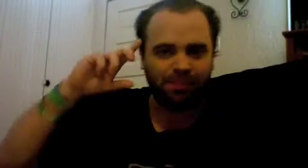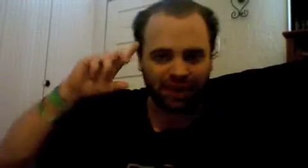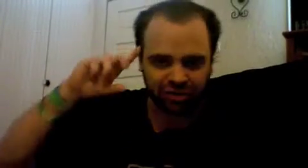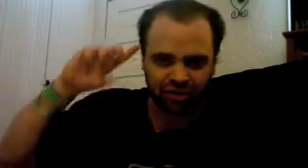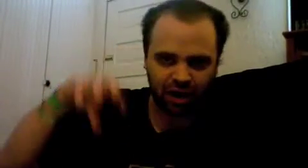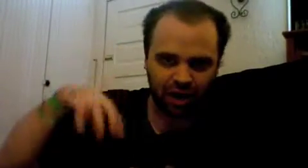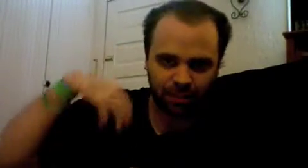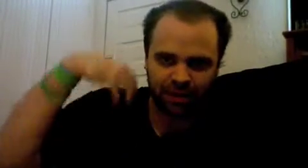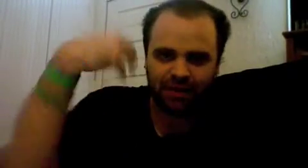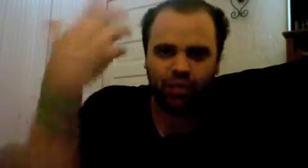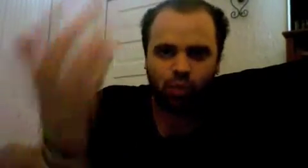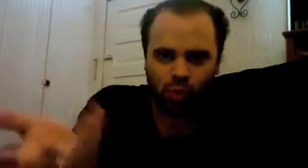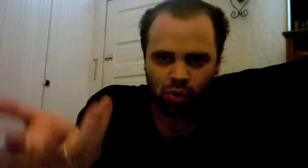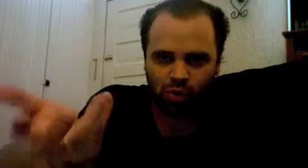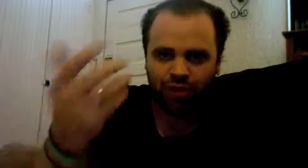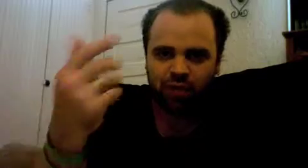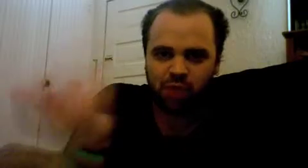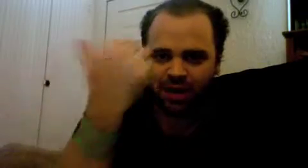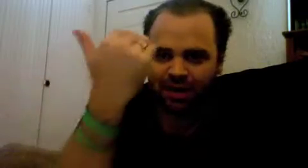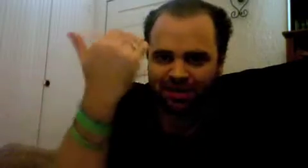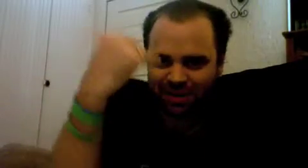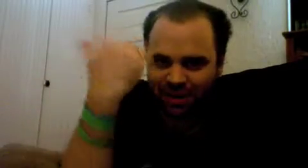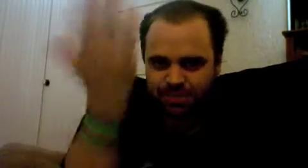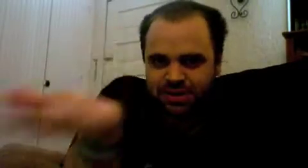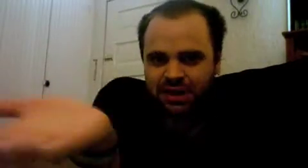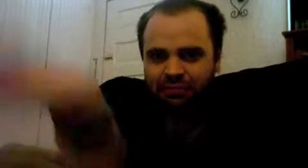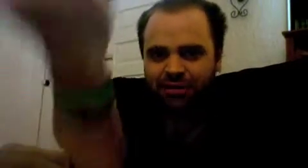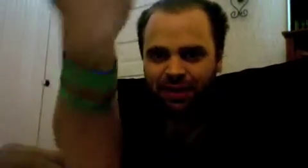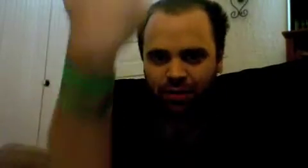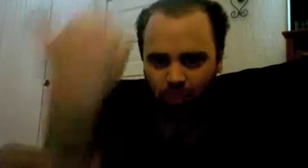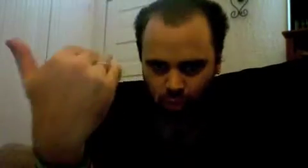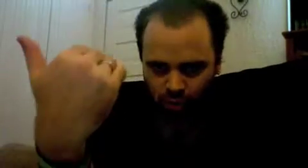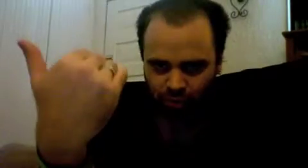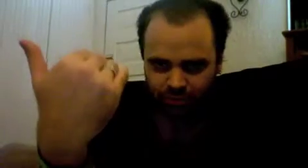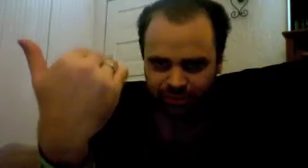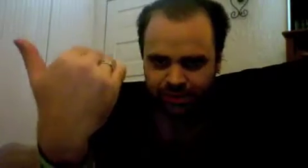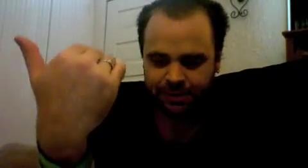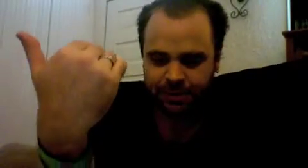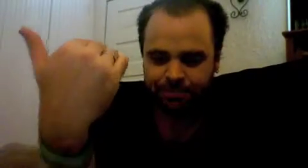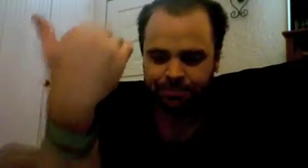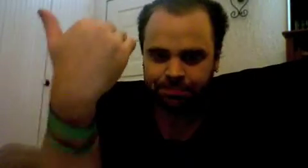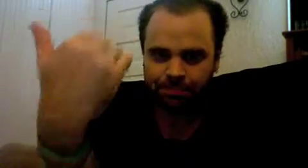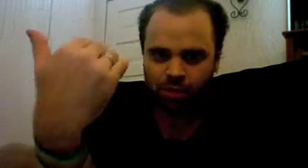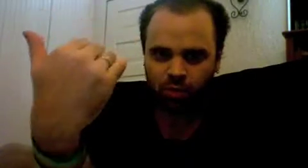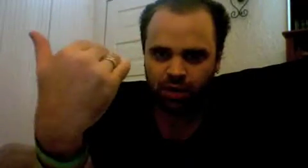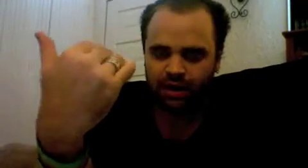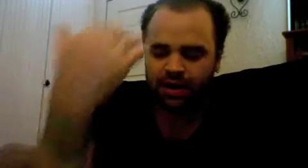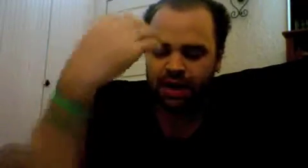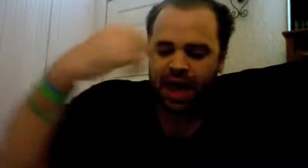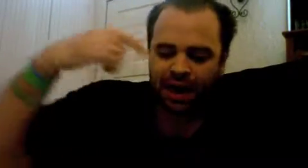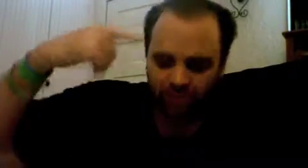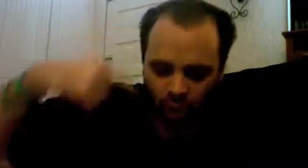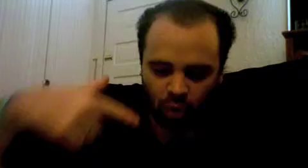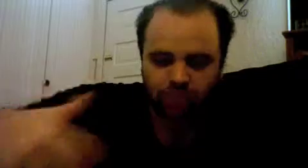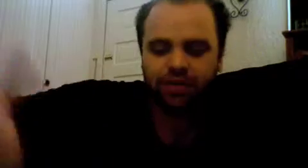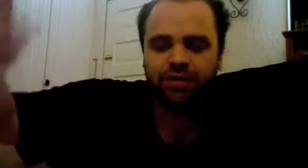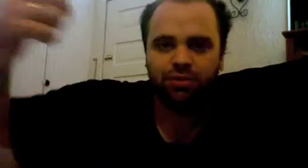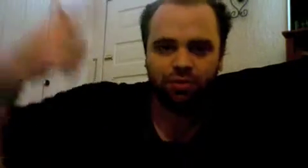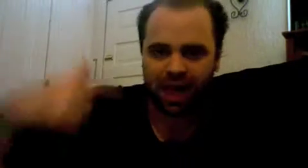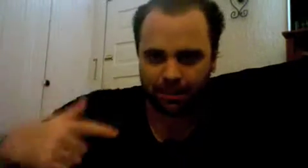imagine God making the world and recognizing himself in the world right and it's only through that